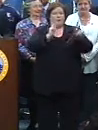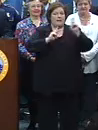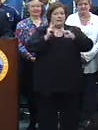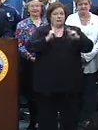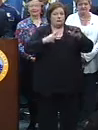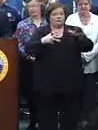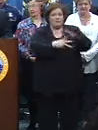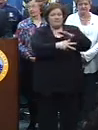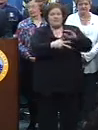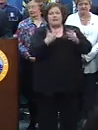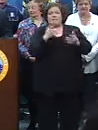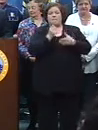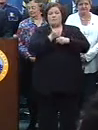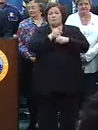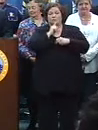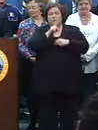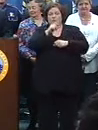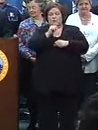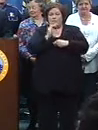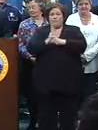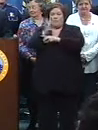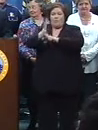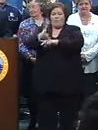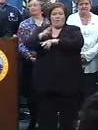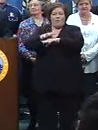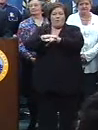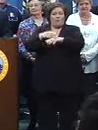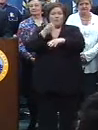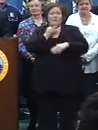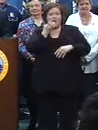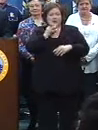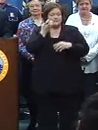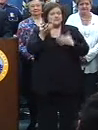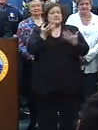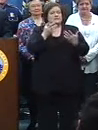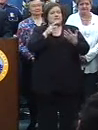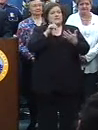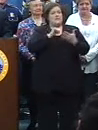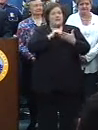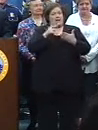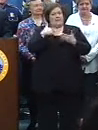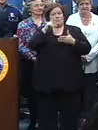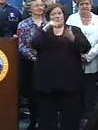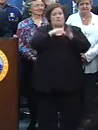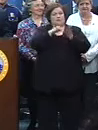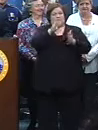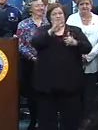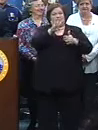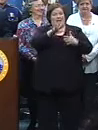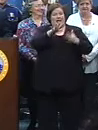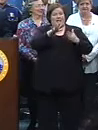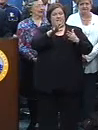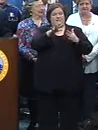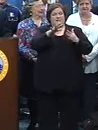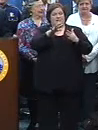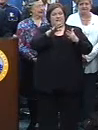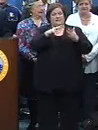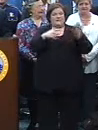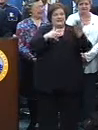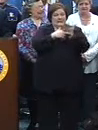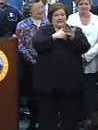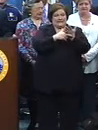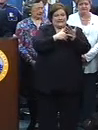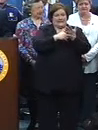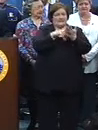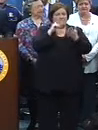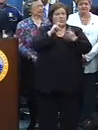making sure that you didn't park on the neutral grounds where you weren't supposed to. They issued 1,045 neutral ground violations.